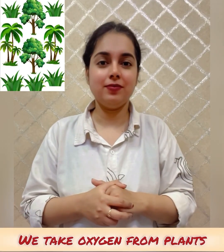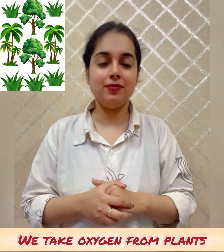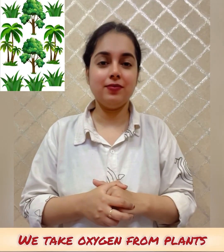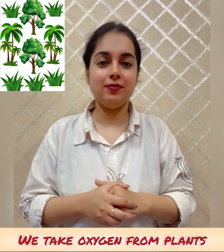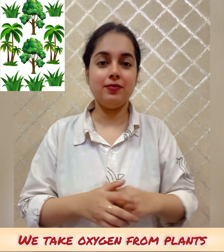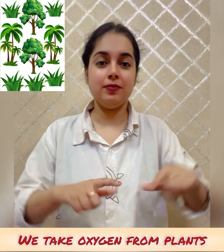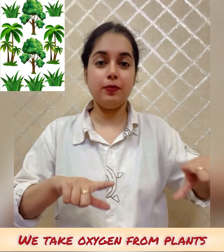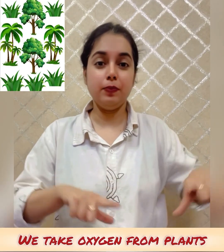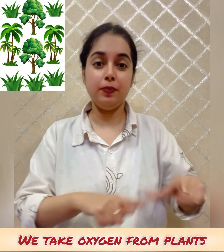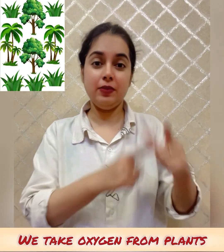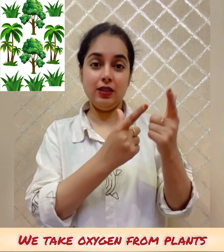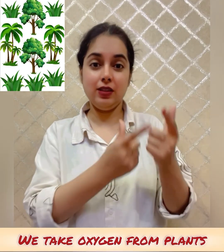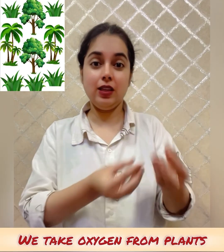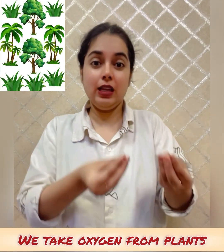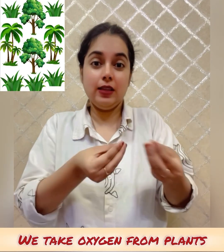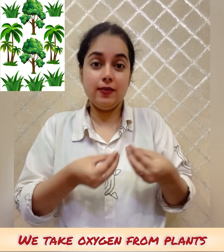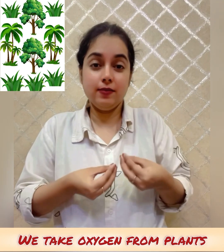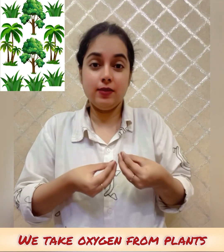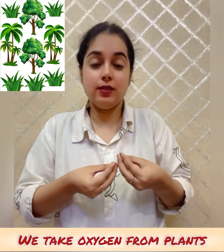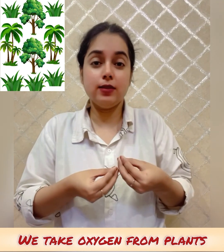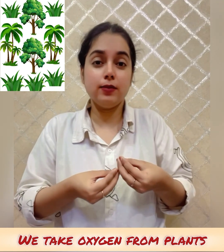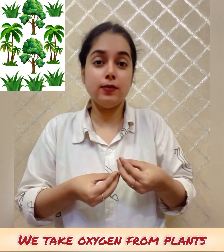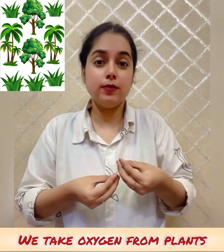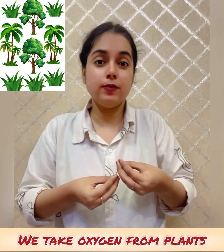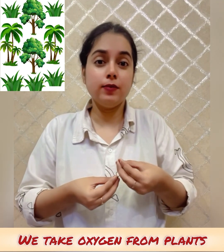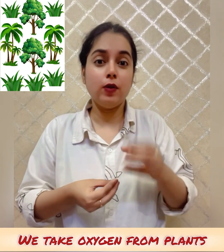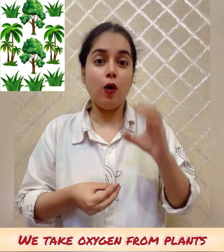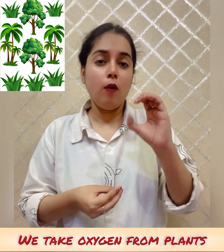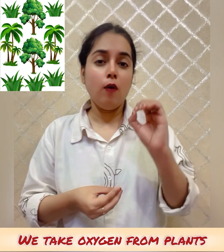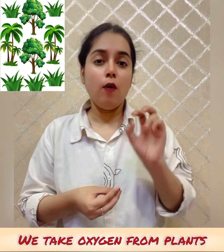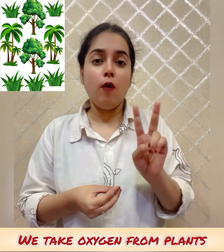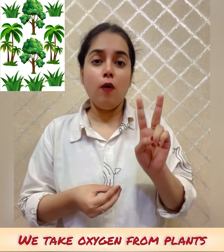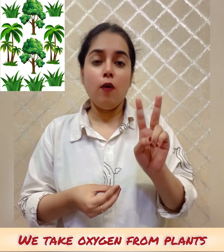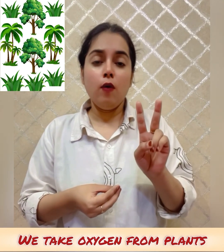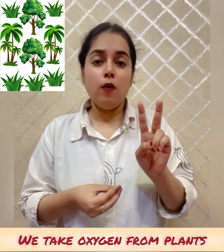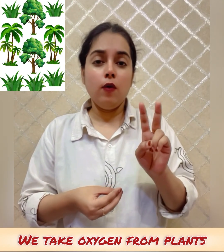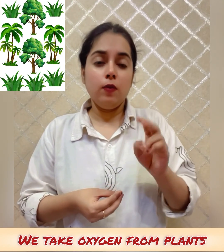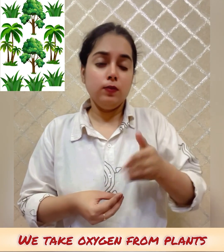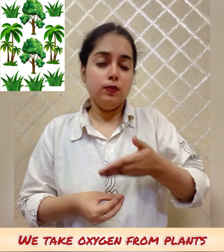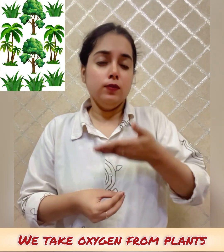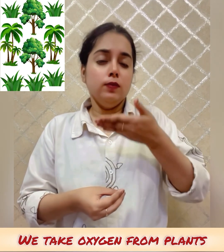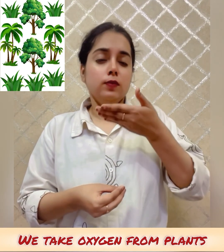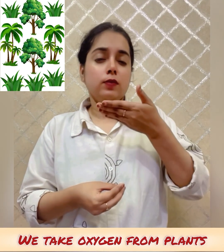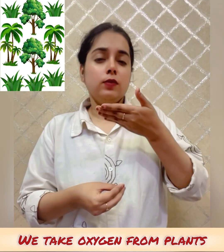We take oxygen from plants.